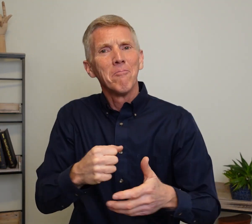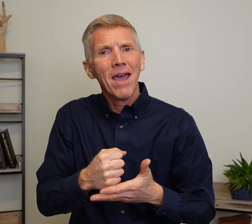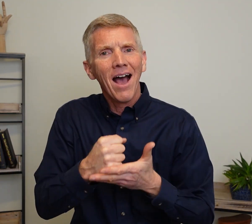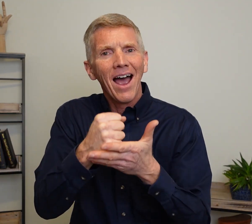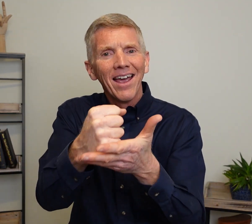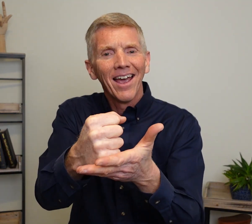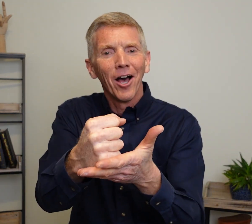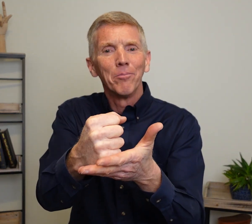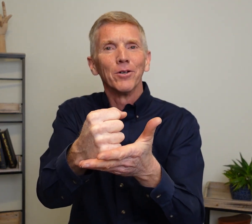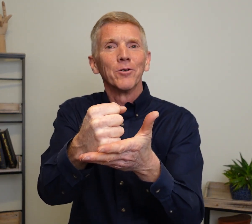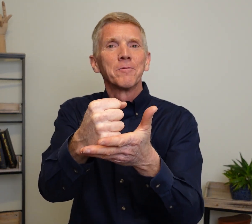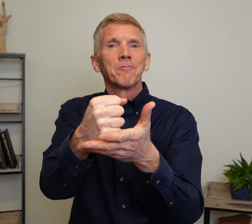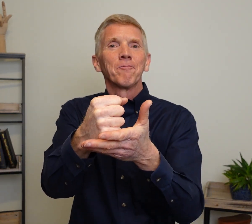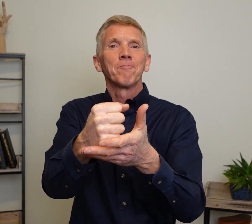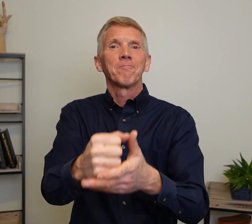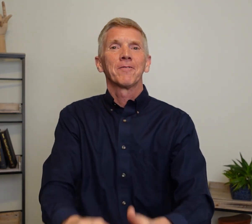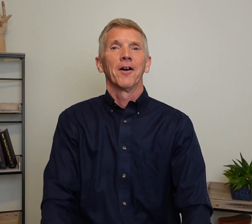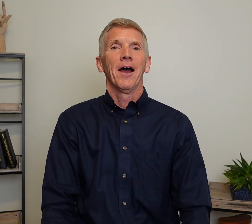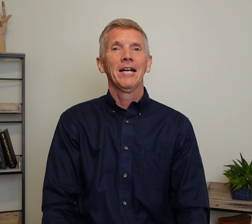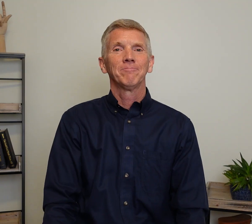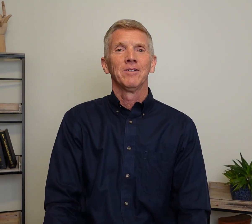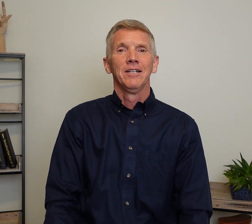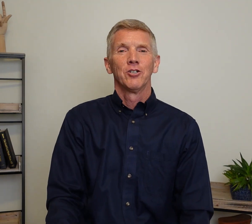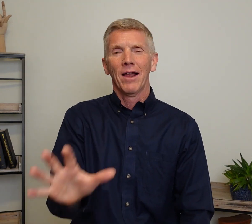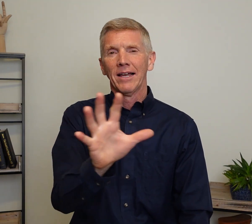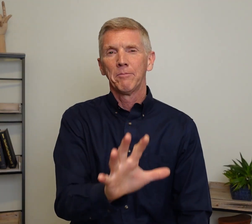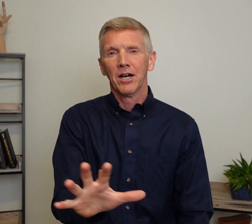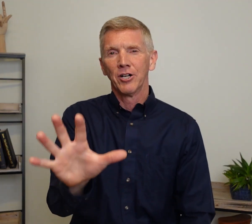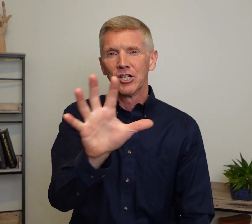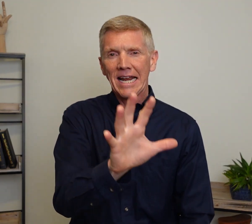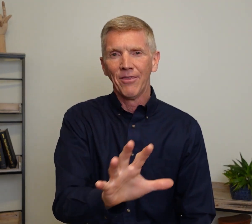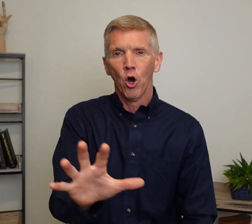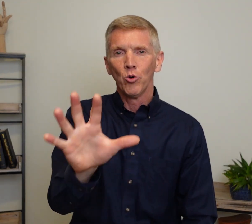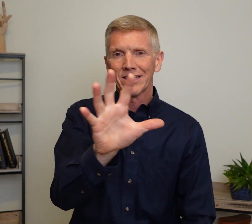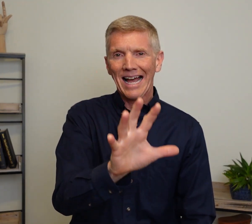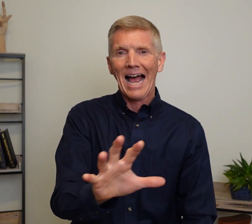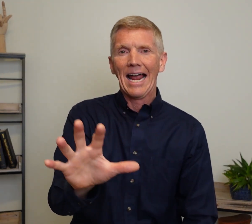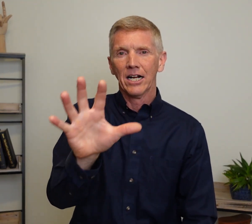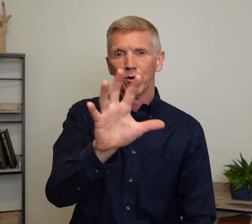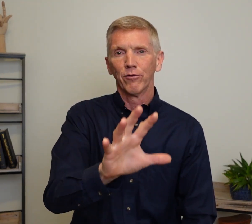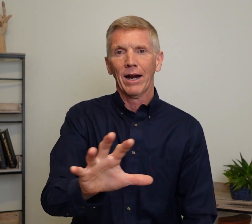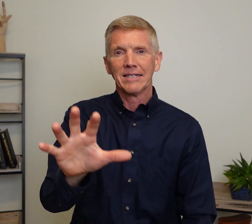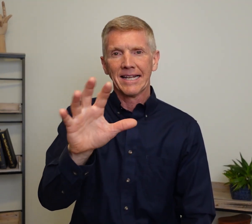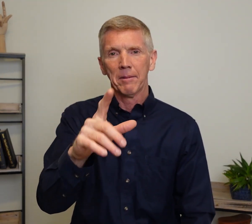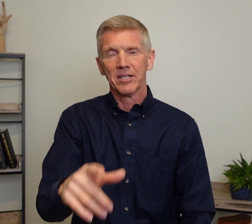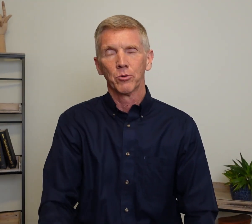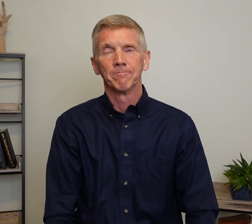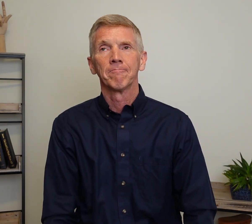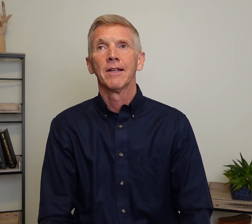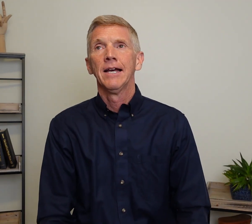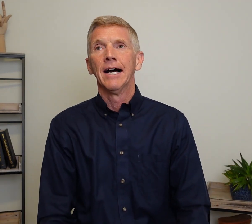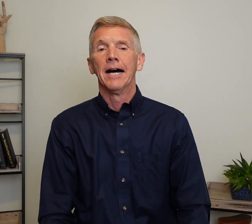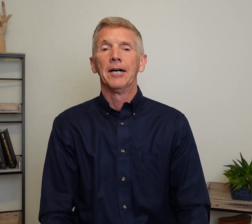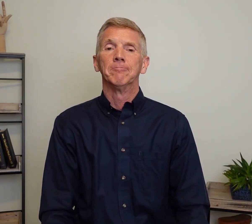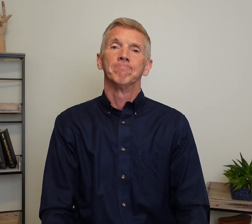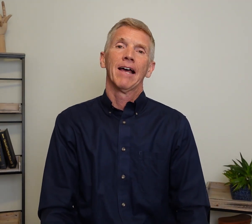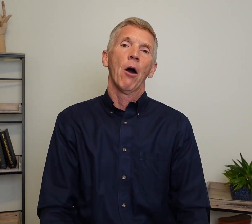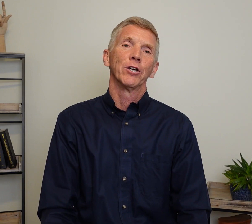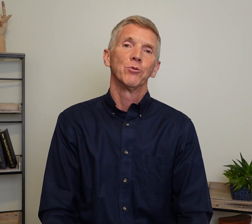may I help you. Alright. So that will help you understand those kind of phrases. How about this one? How are you